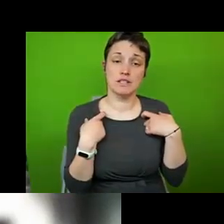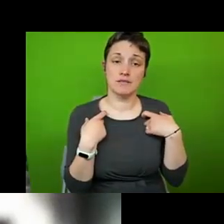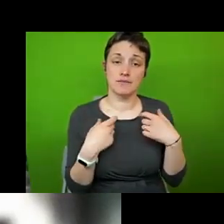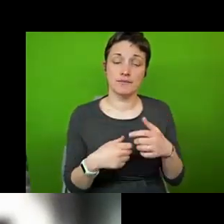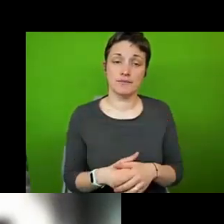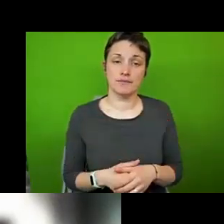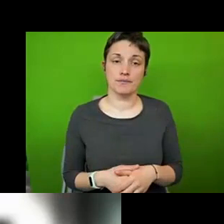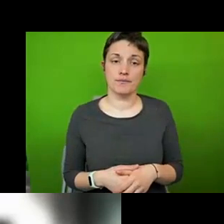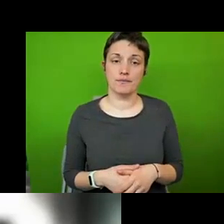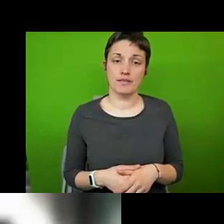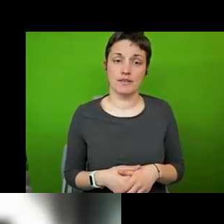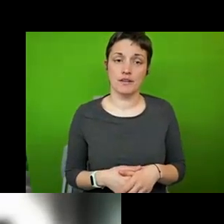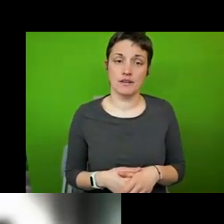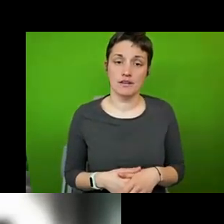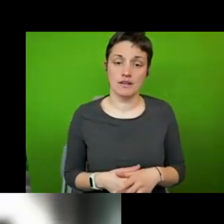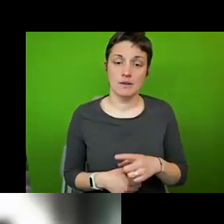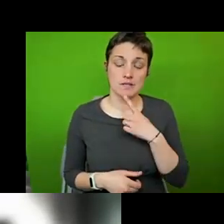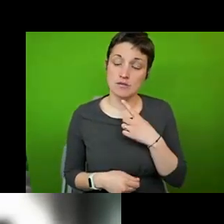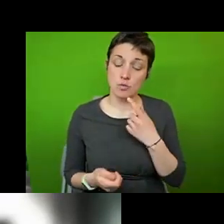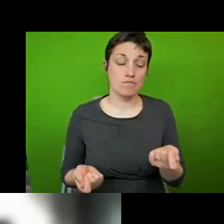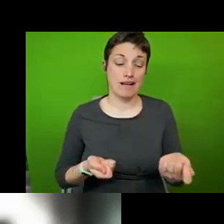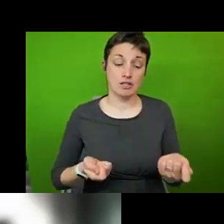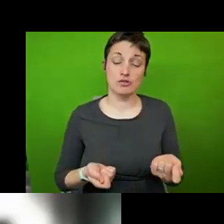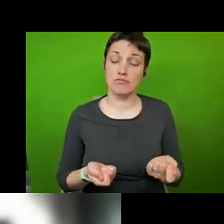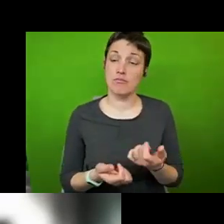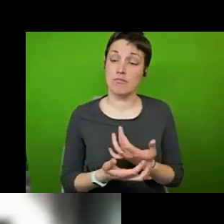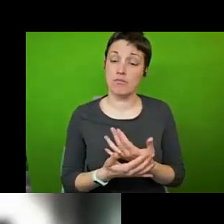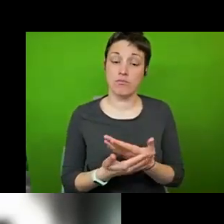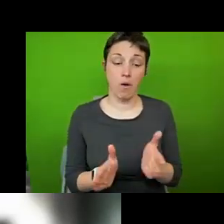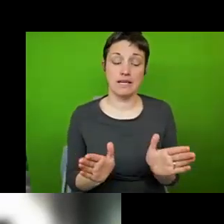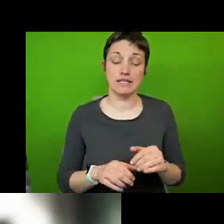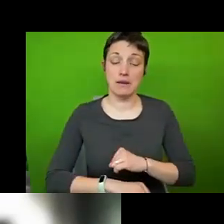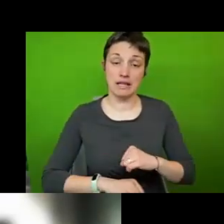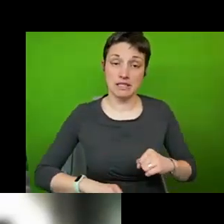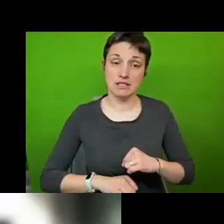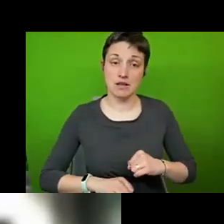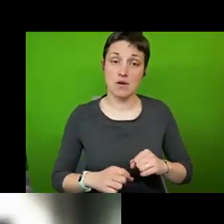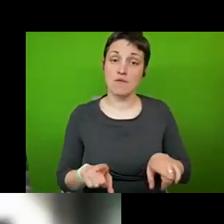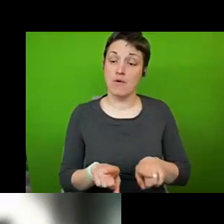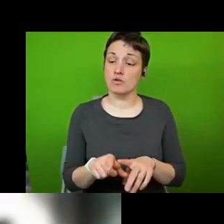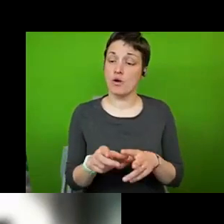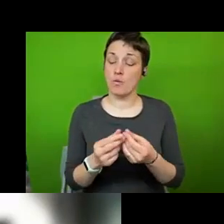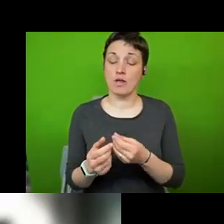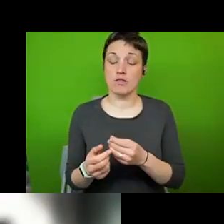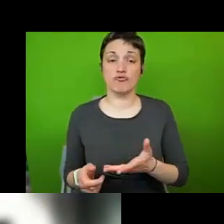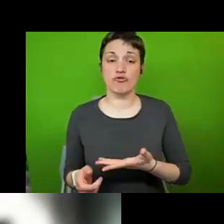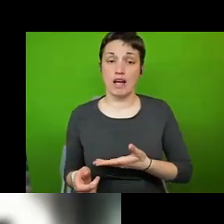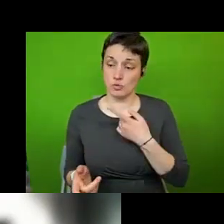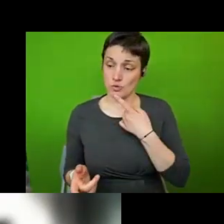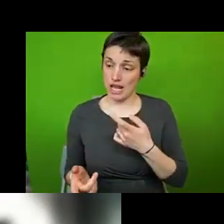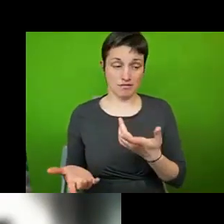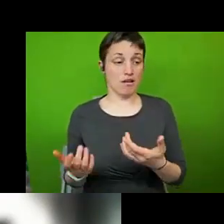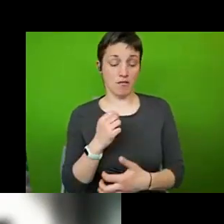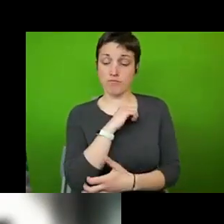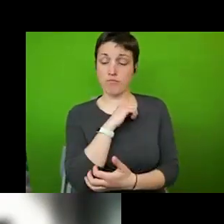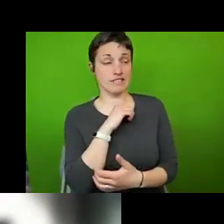uh manage public space with uh the rights of persons that demonstrate publicly their poverty so